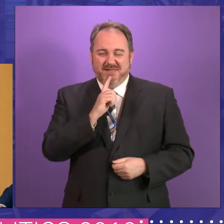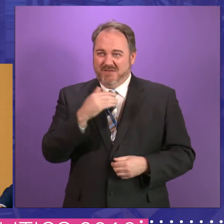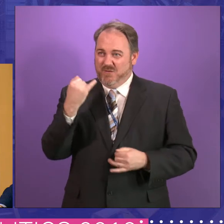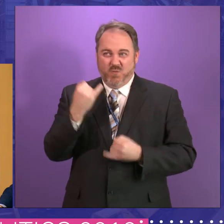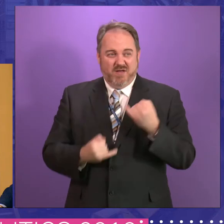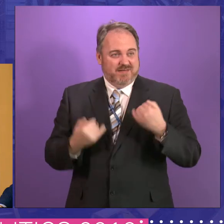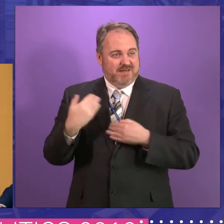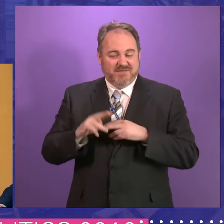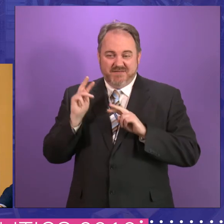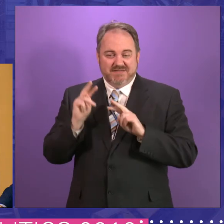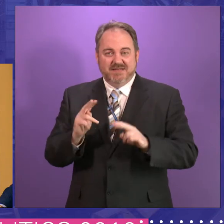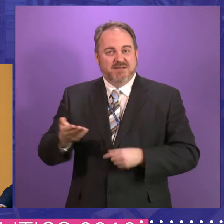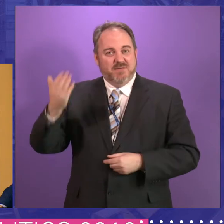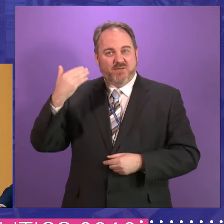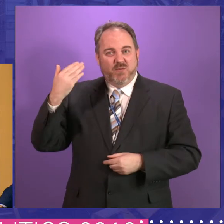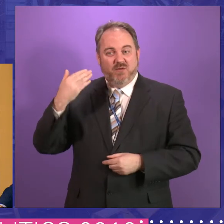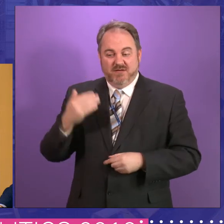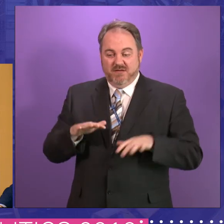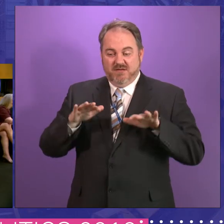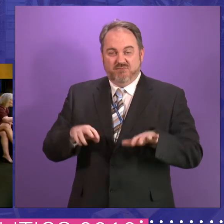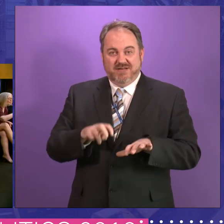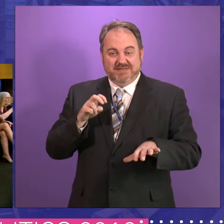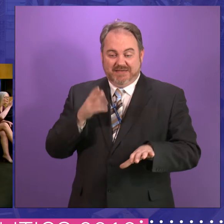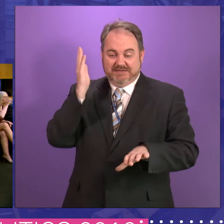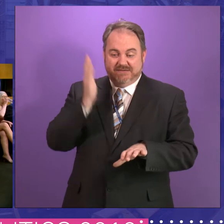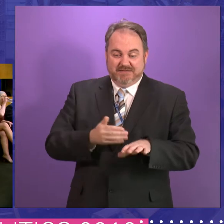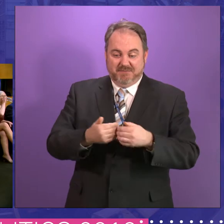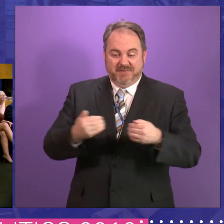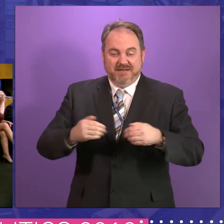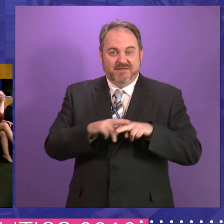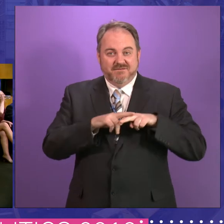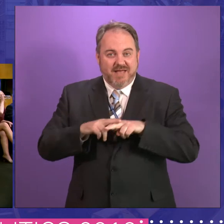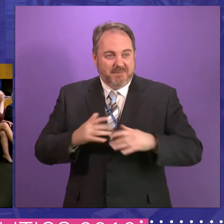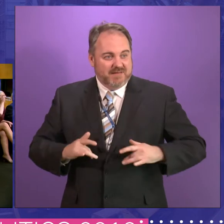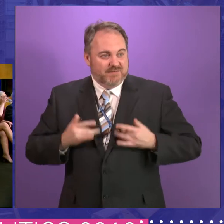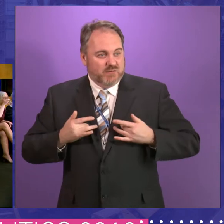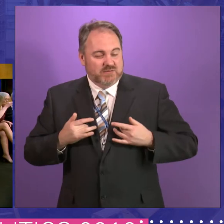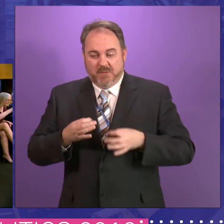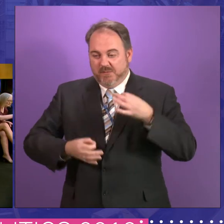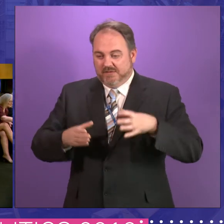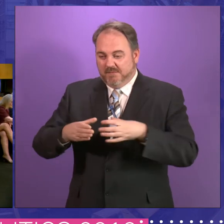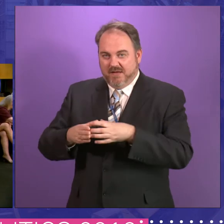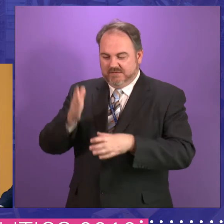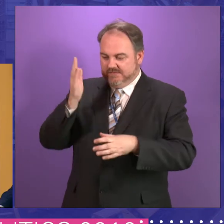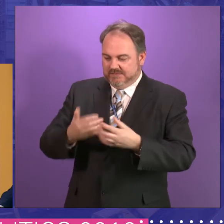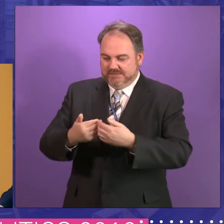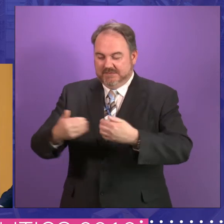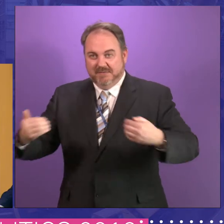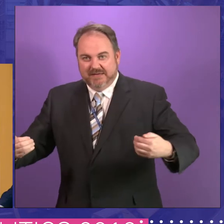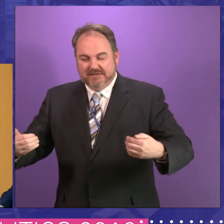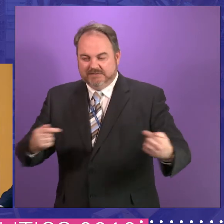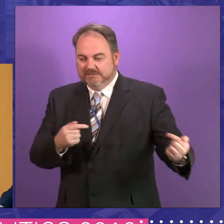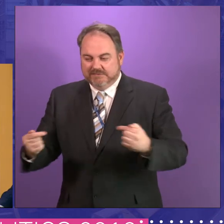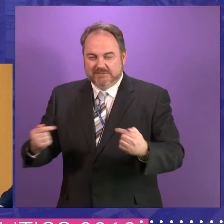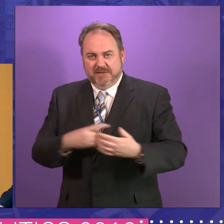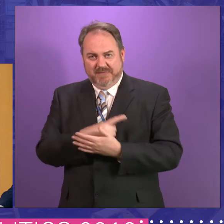And as many of you will be aware, Brexit has divided families, it's dividing parties. It has proved to